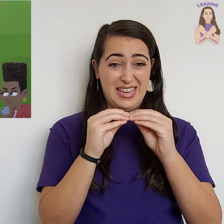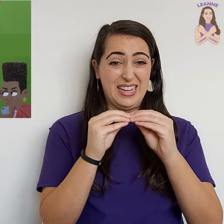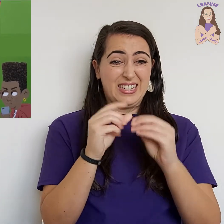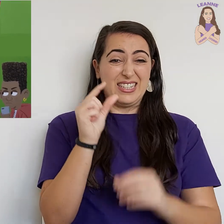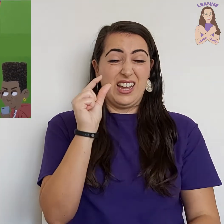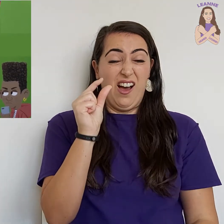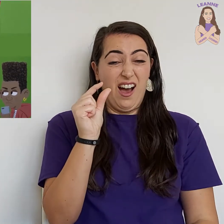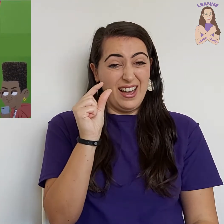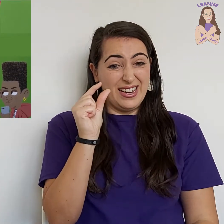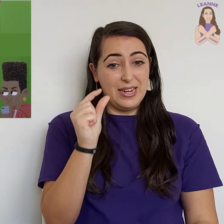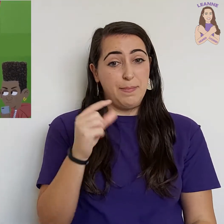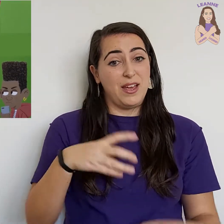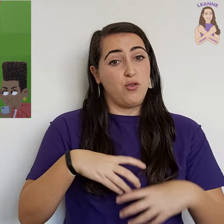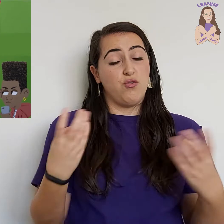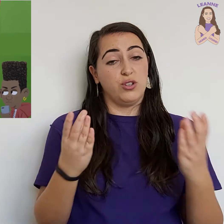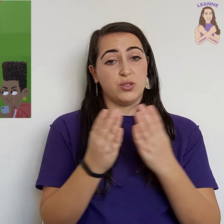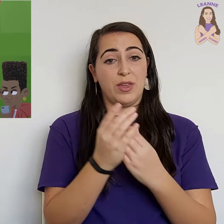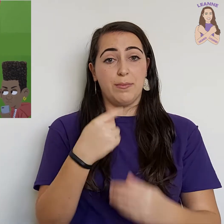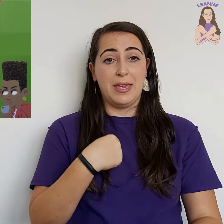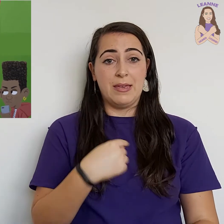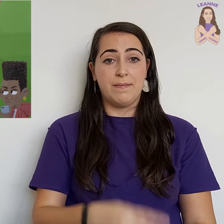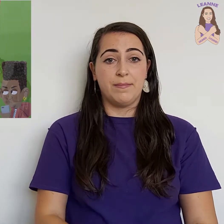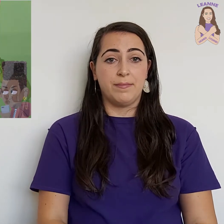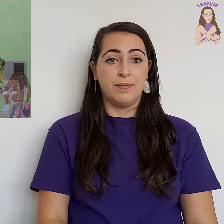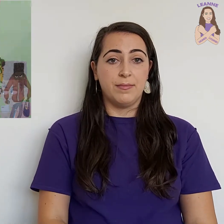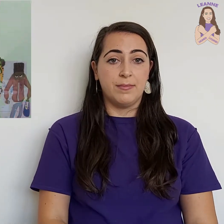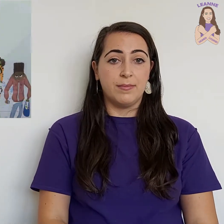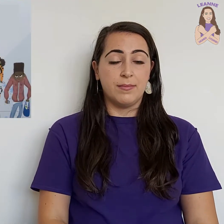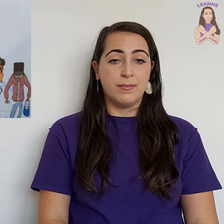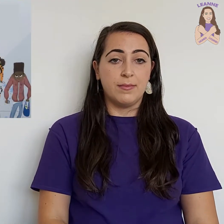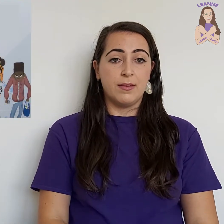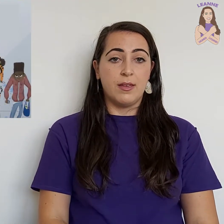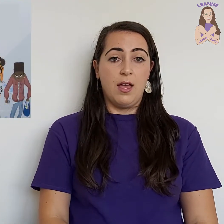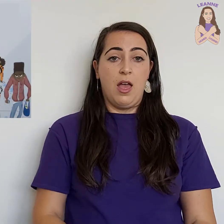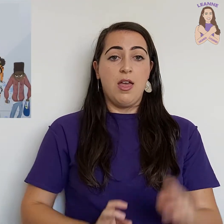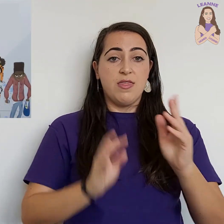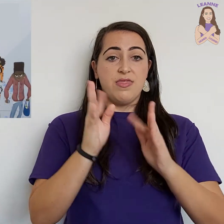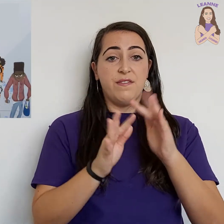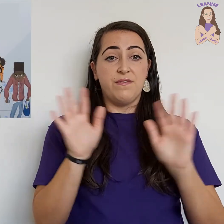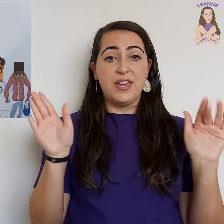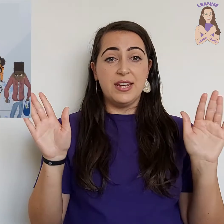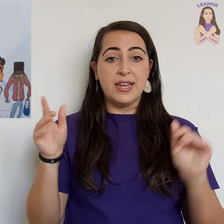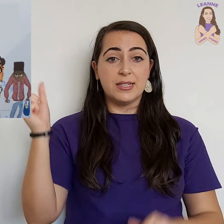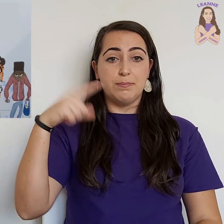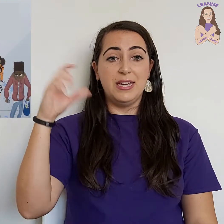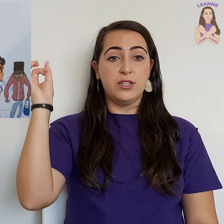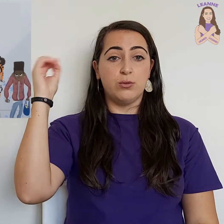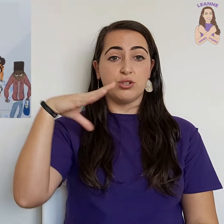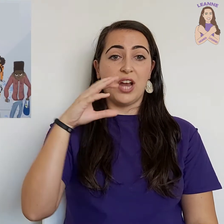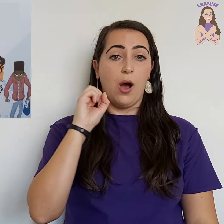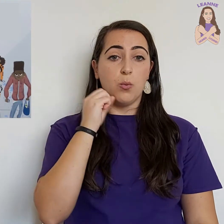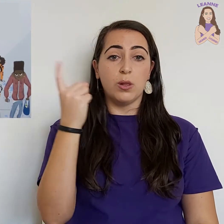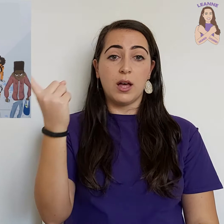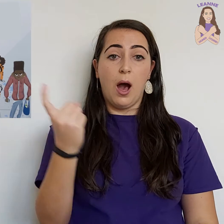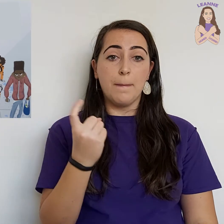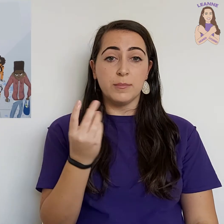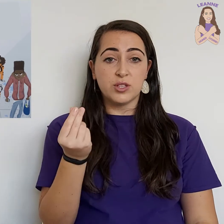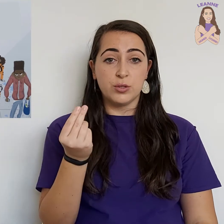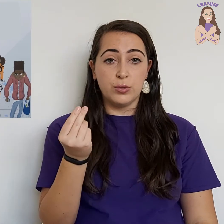a tiny bit cross with me. The Phoenix Meteor Shower will come soon.